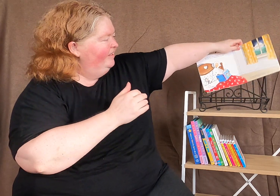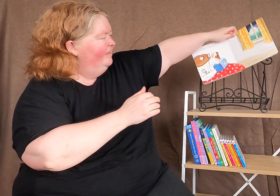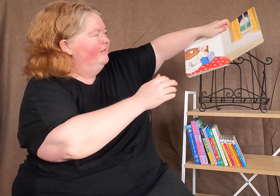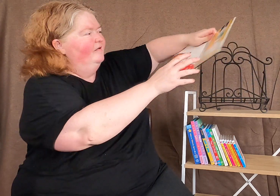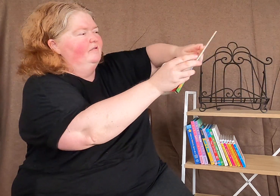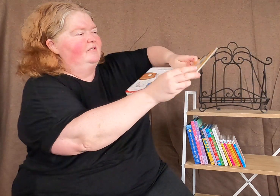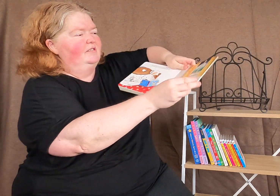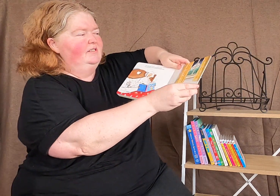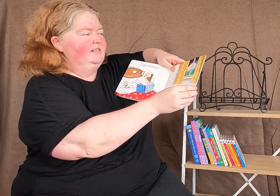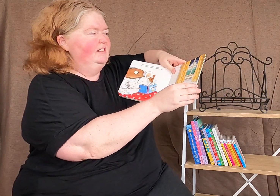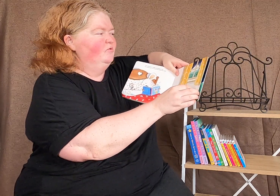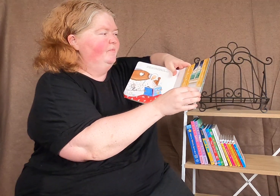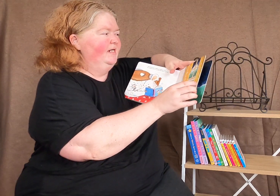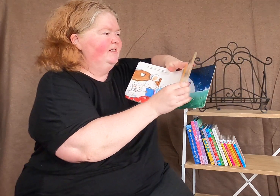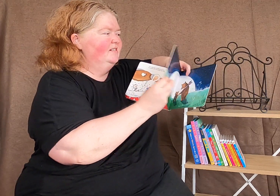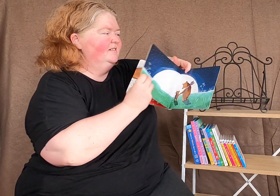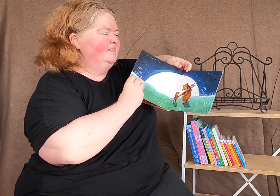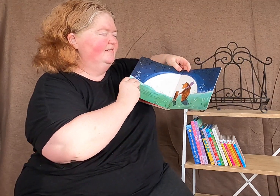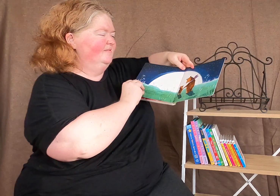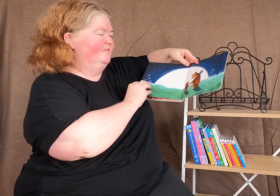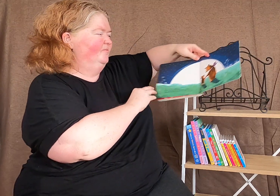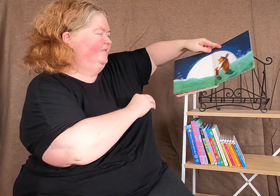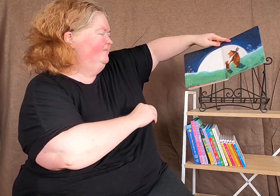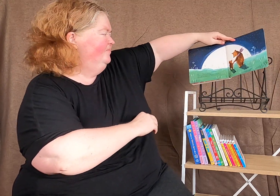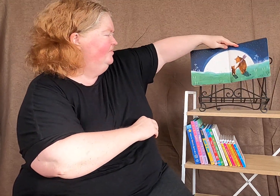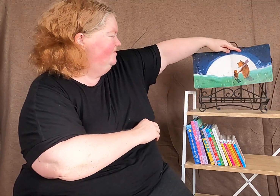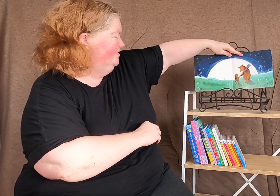Do you think there's any more pages? One more.